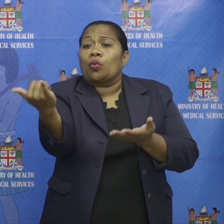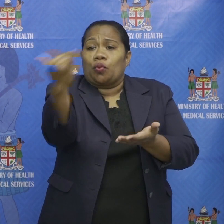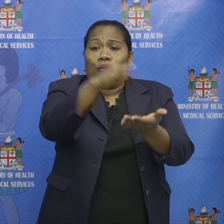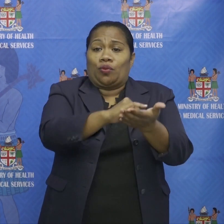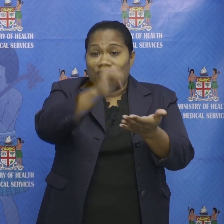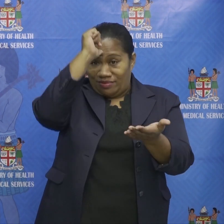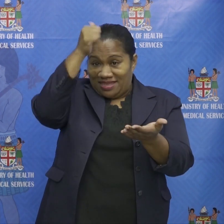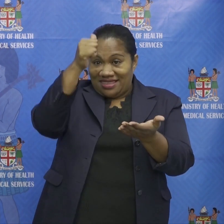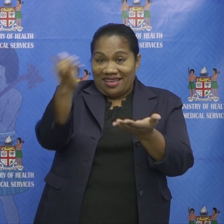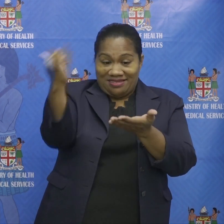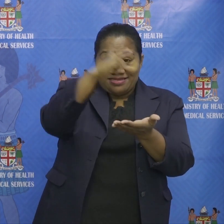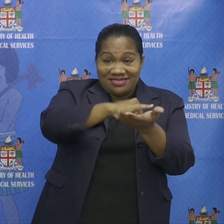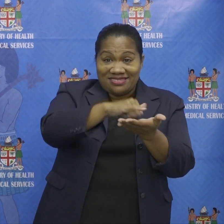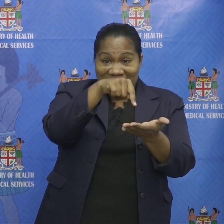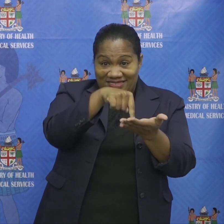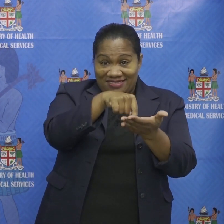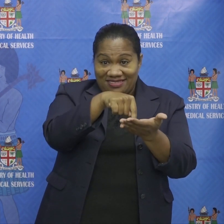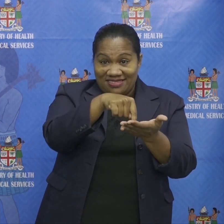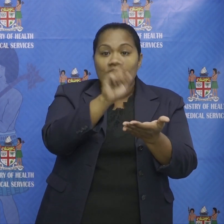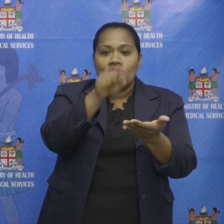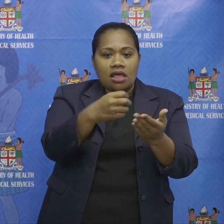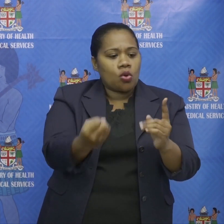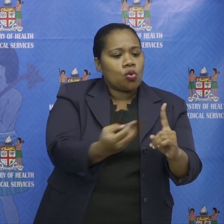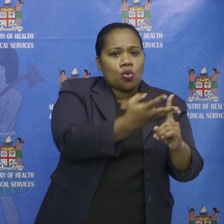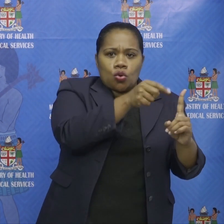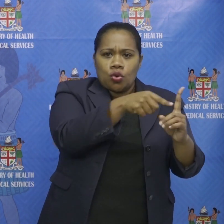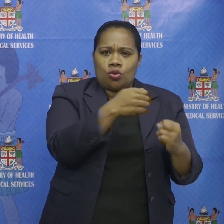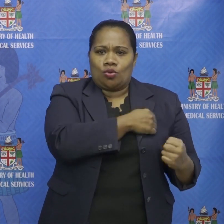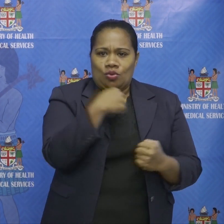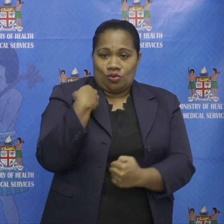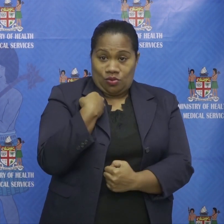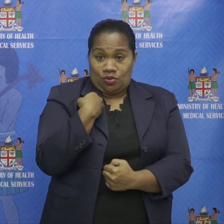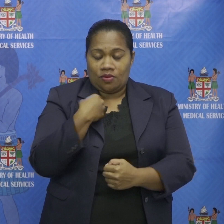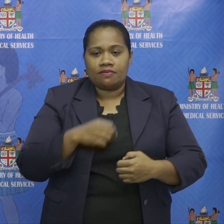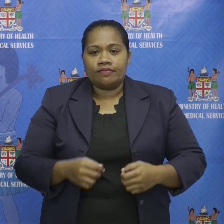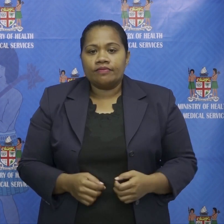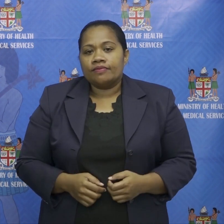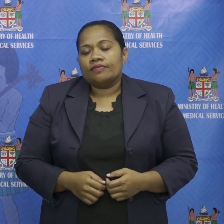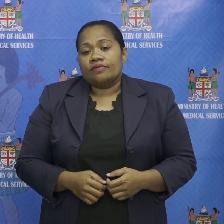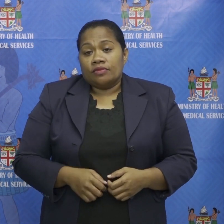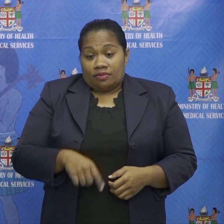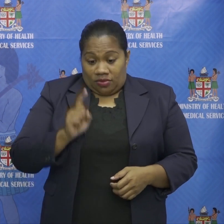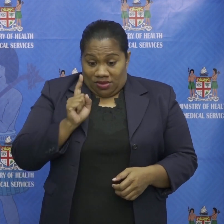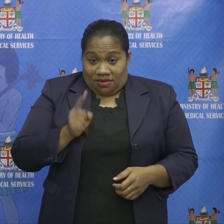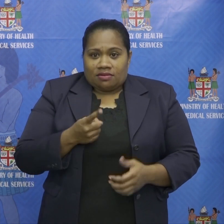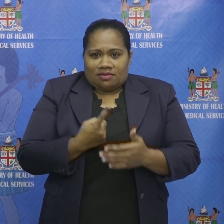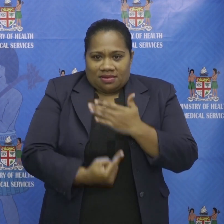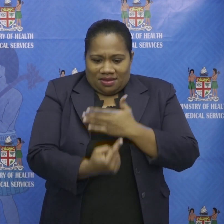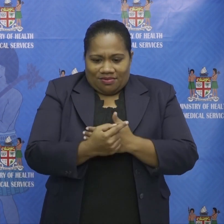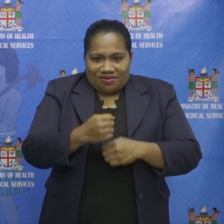from India this has informed our this has informed our containment measures